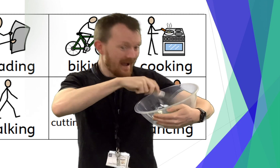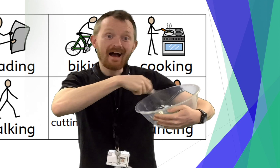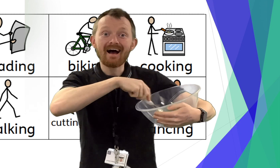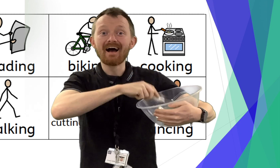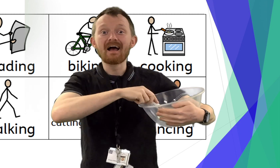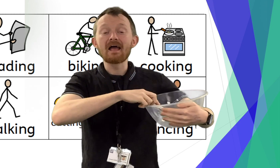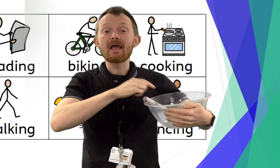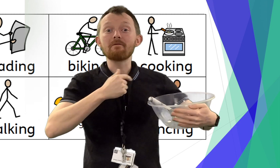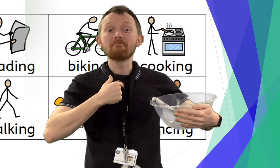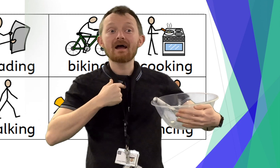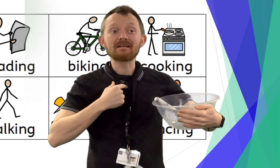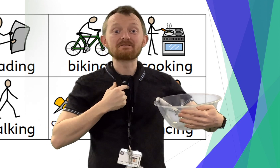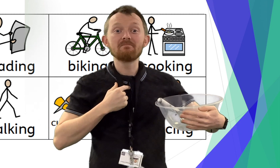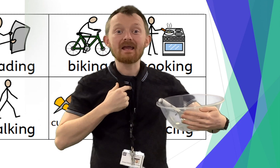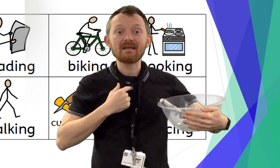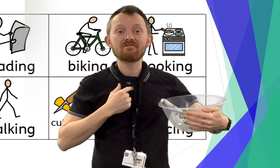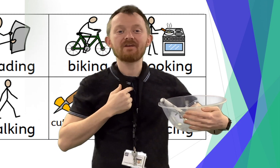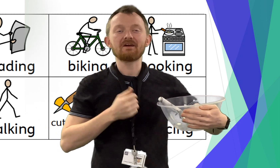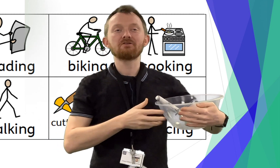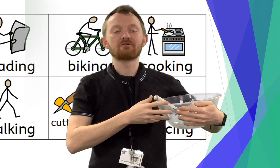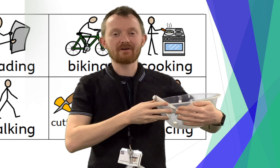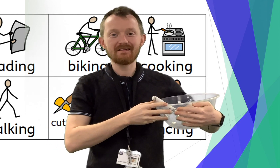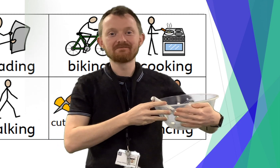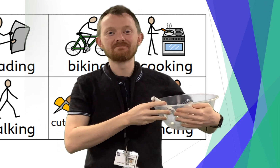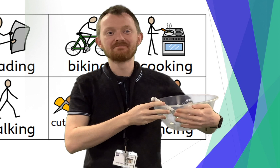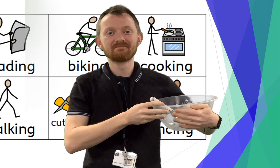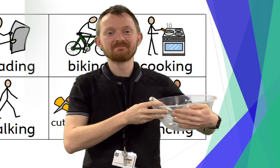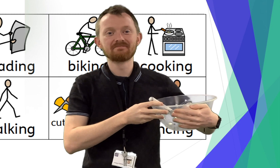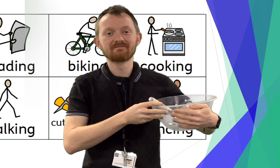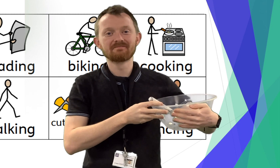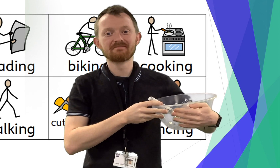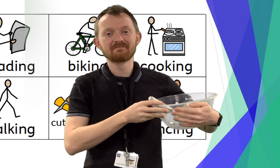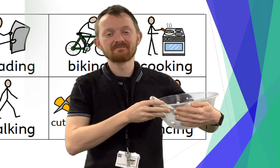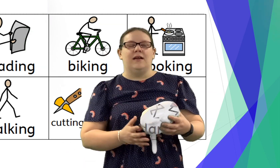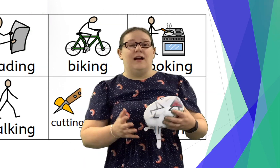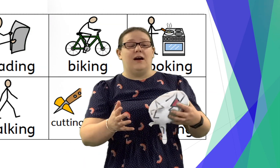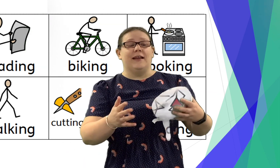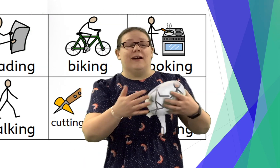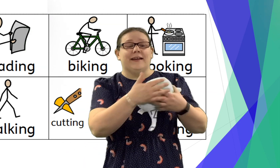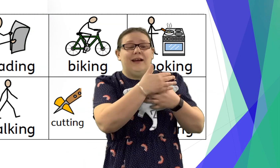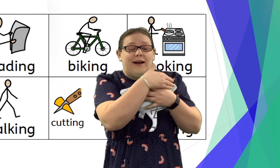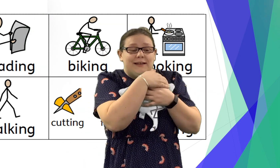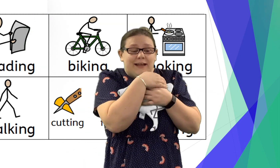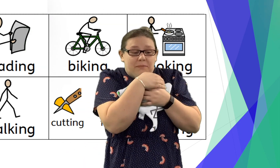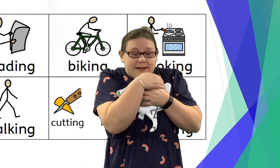It makes me feel green. I like cuddling my